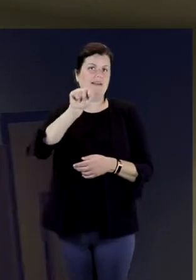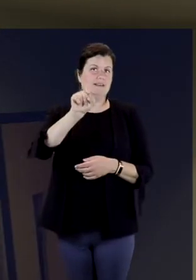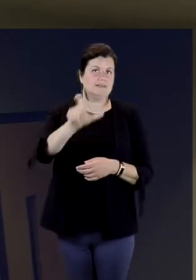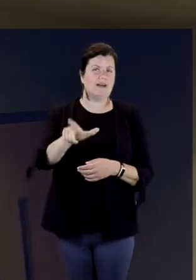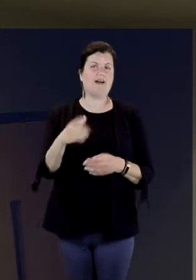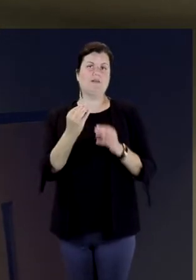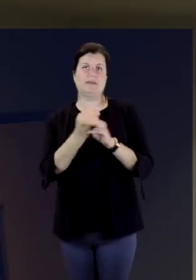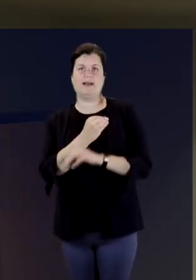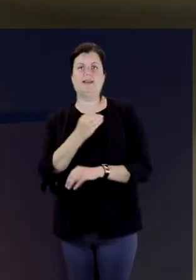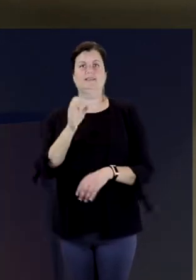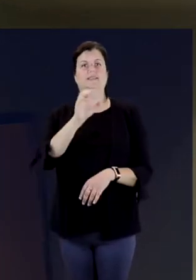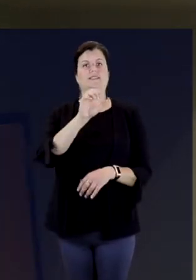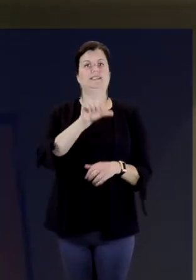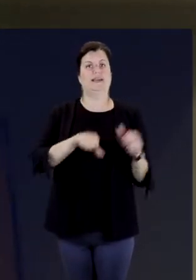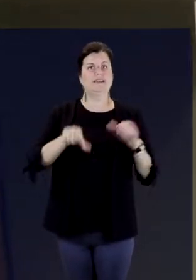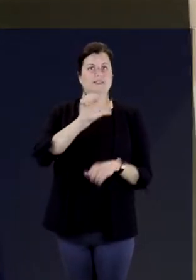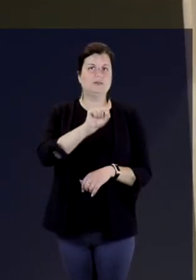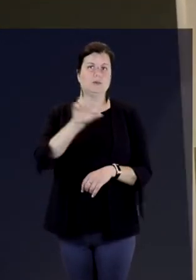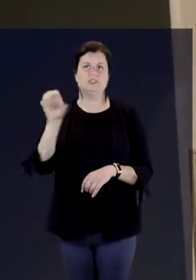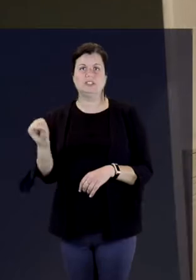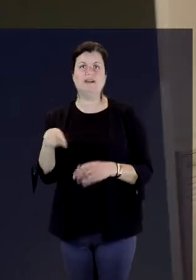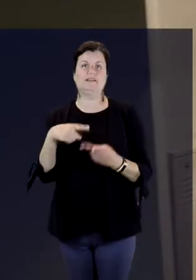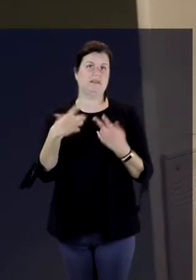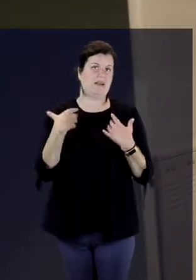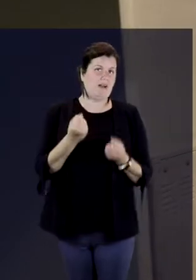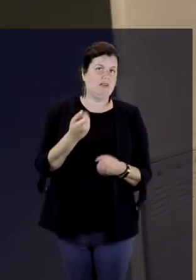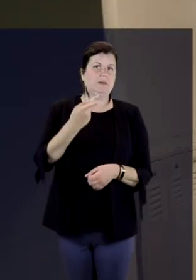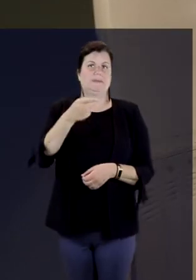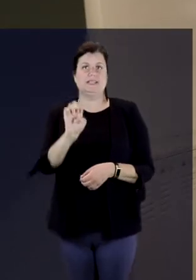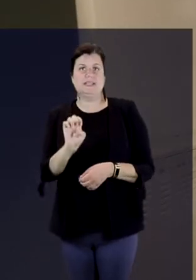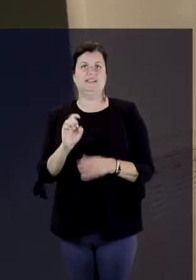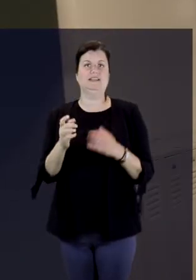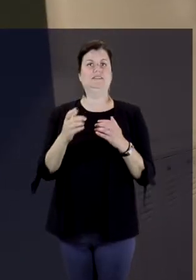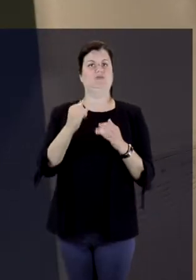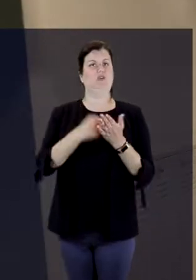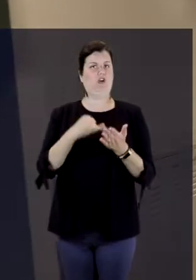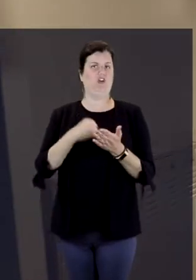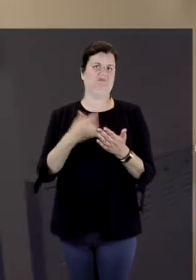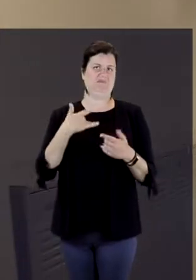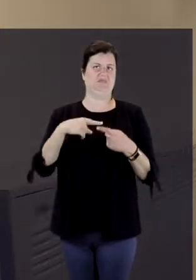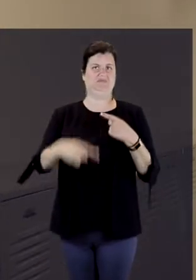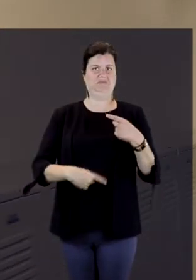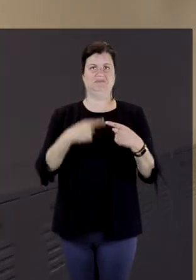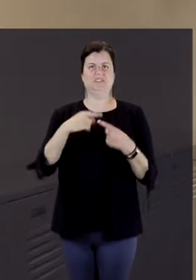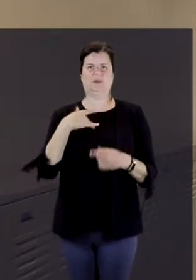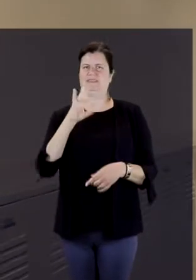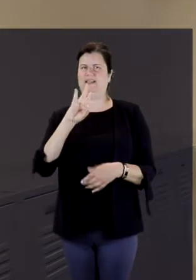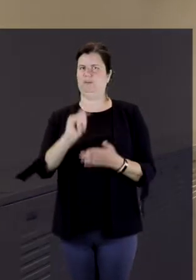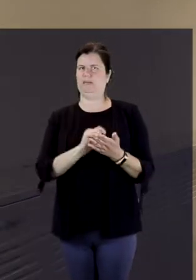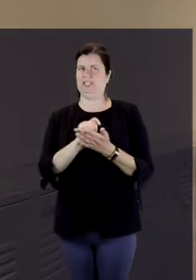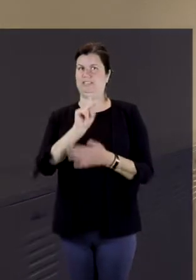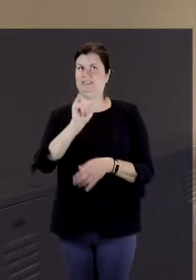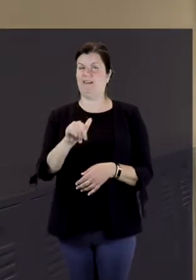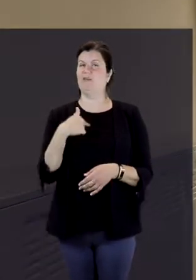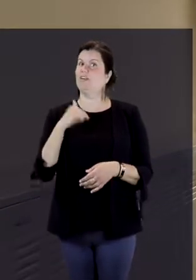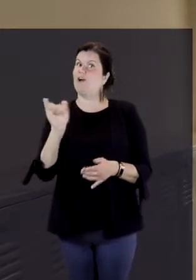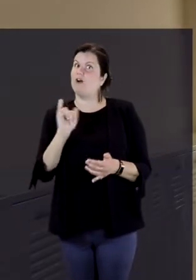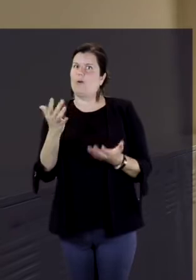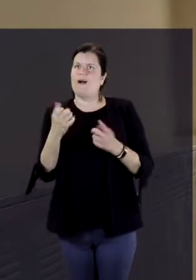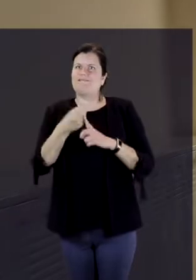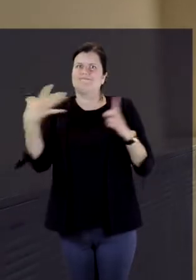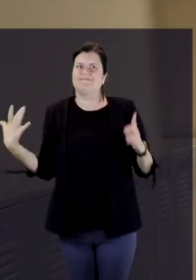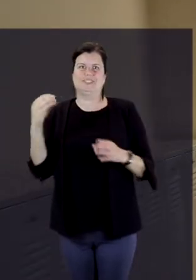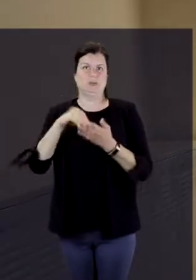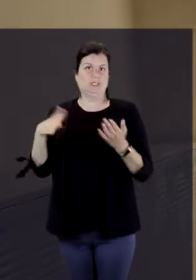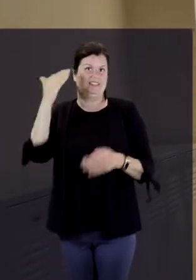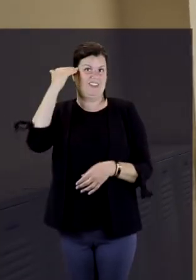ASL, science, social studies, health, PE and those happen year-round. It helps to